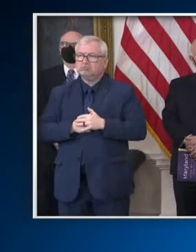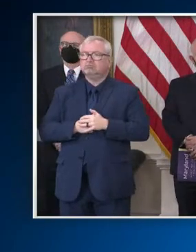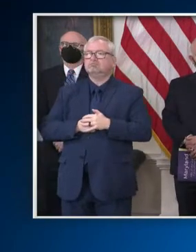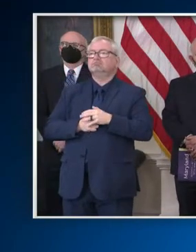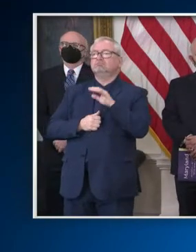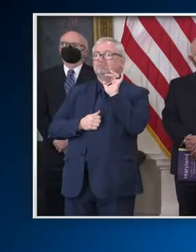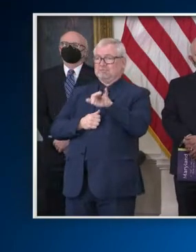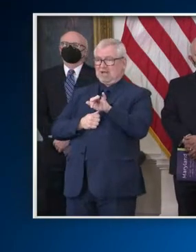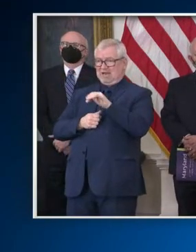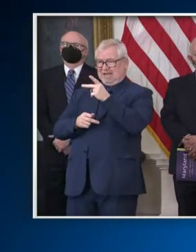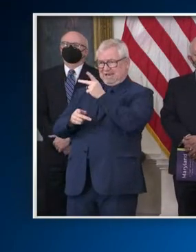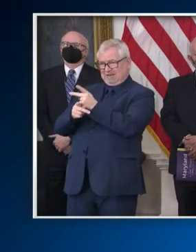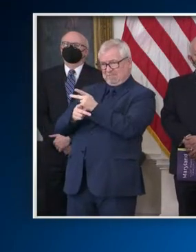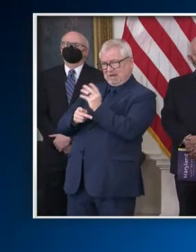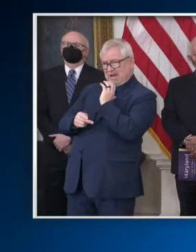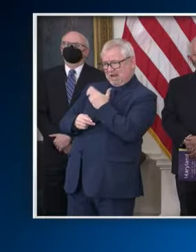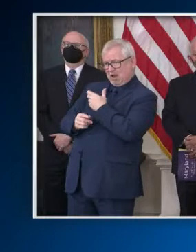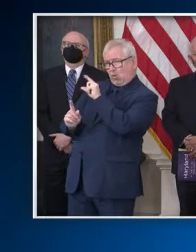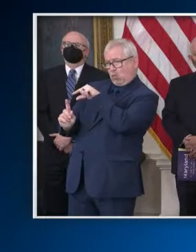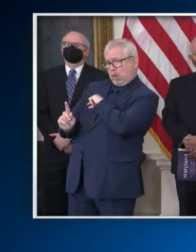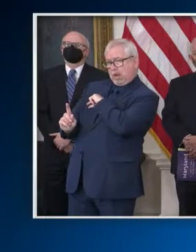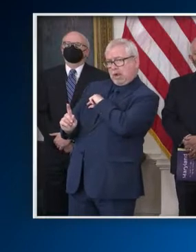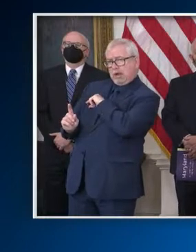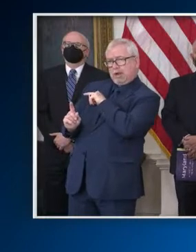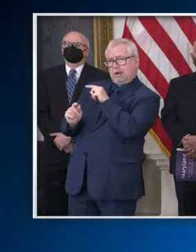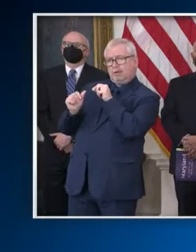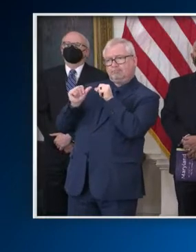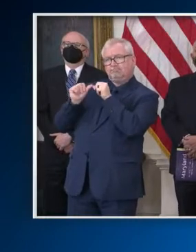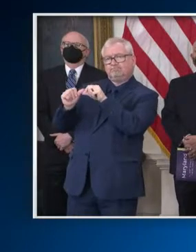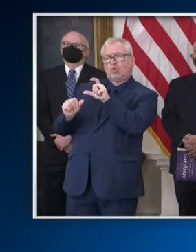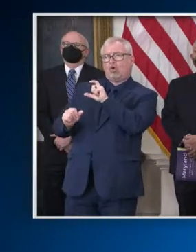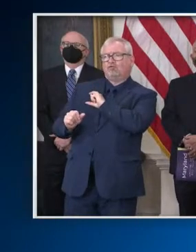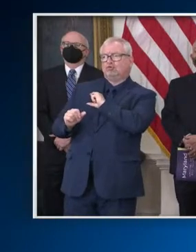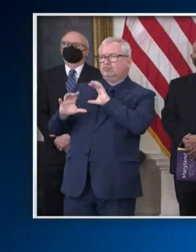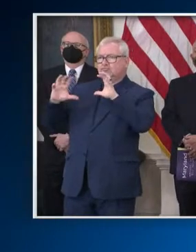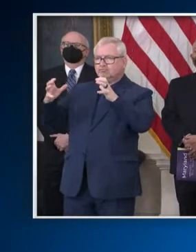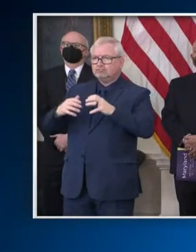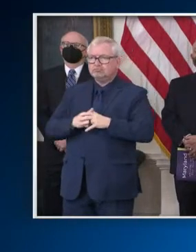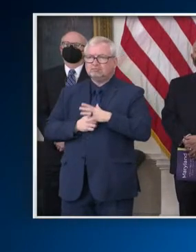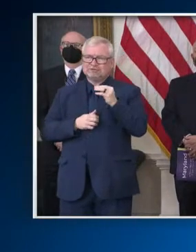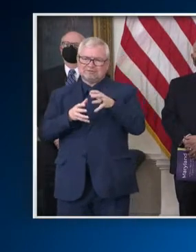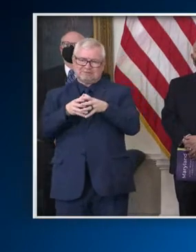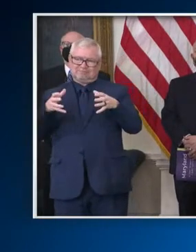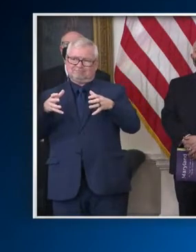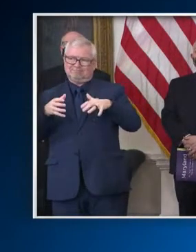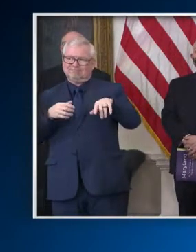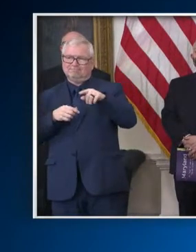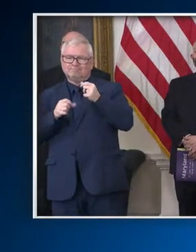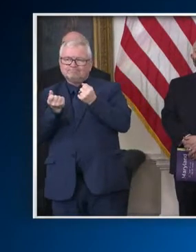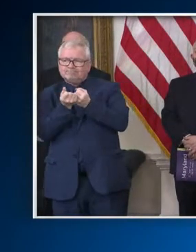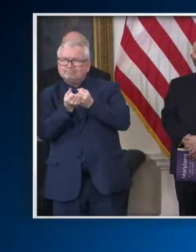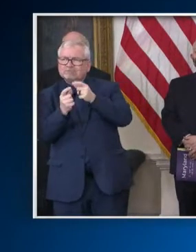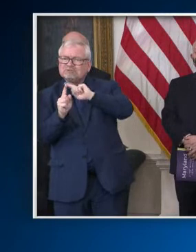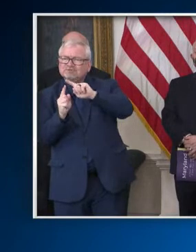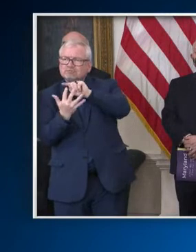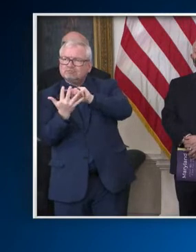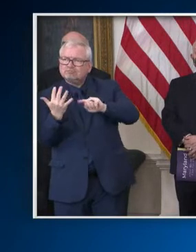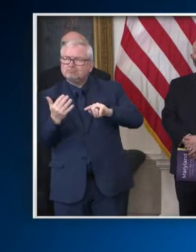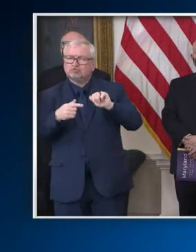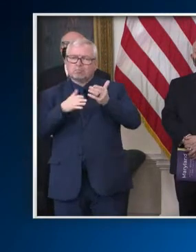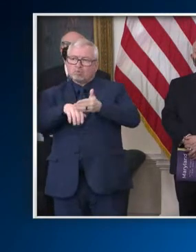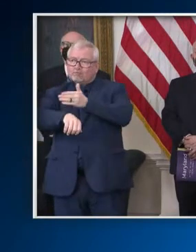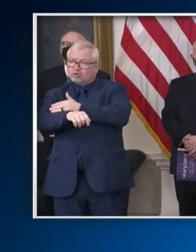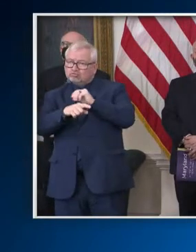diversity, expand community policing efforts, to improve training, and to teach better de